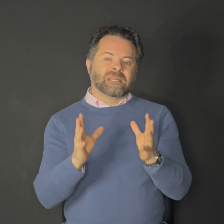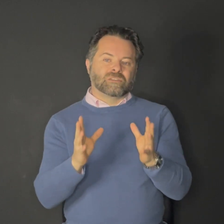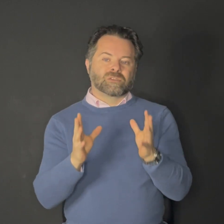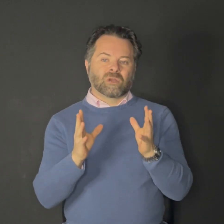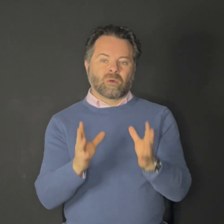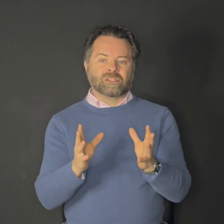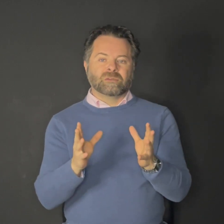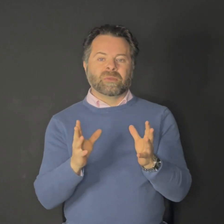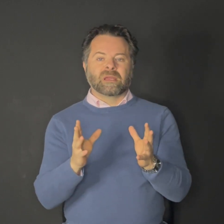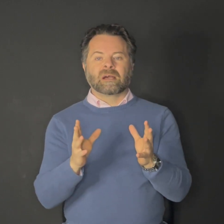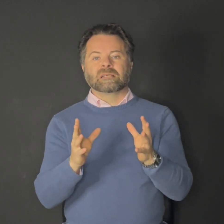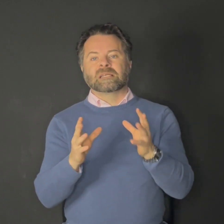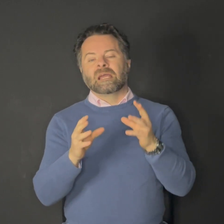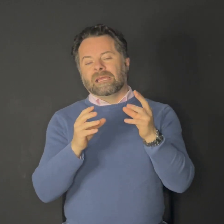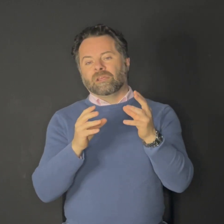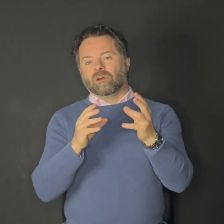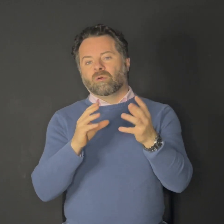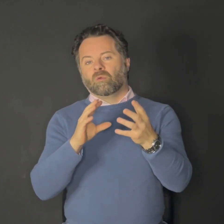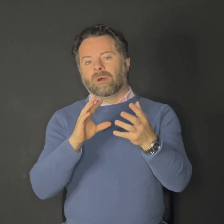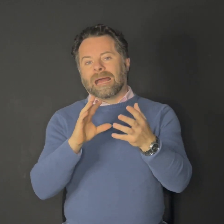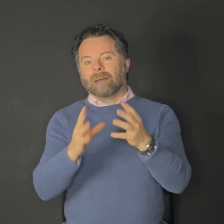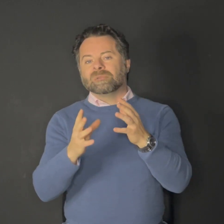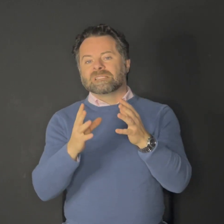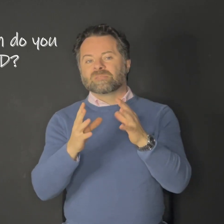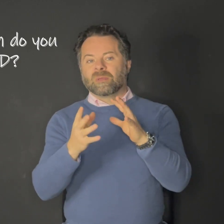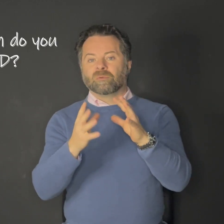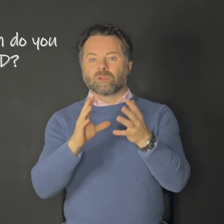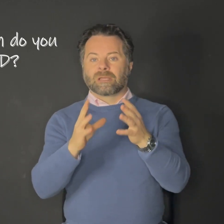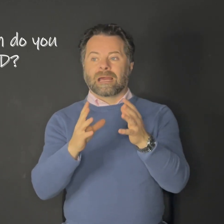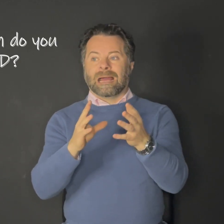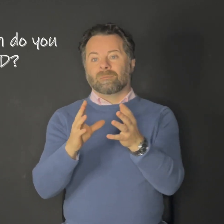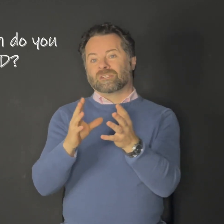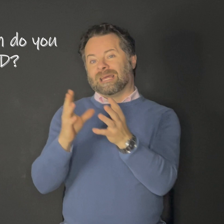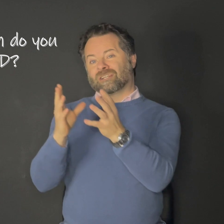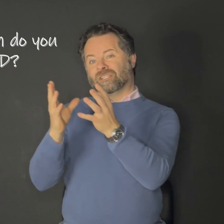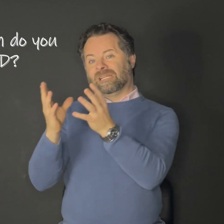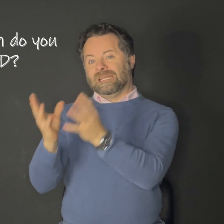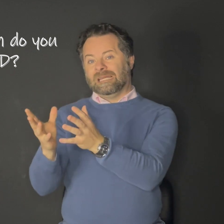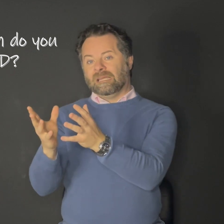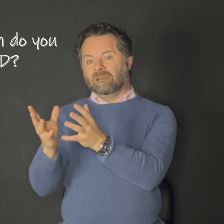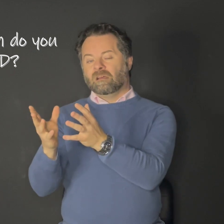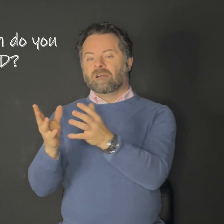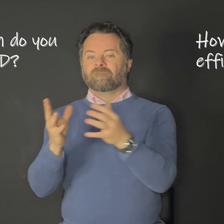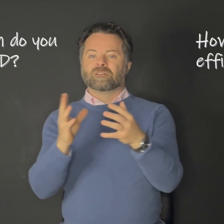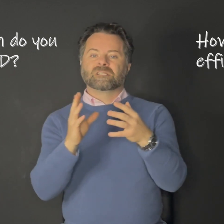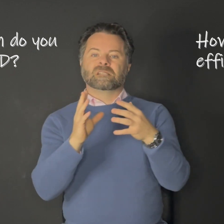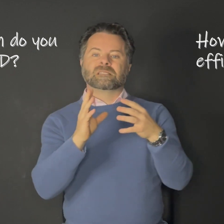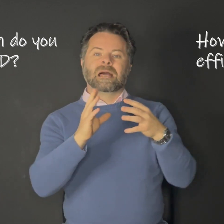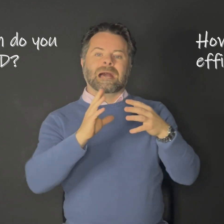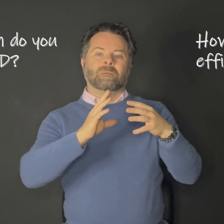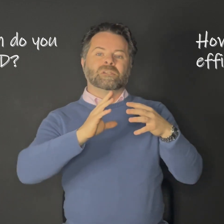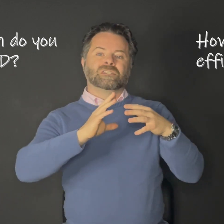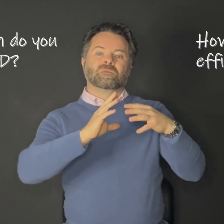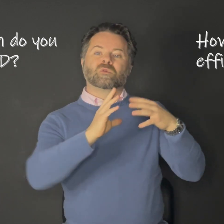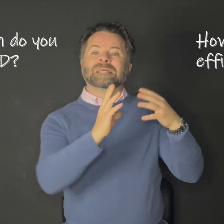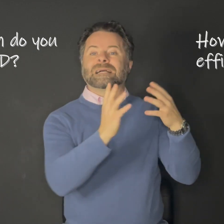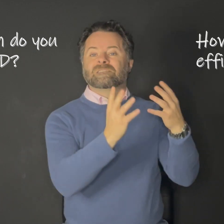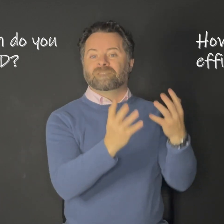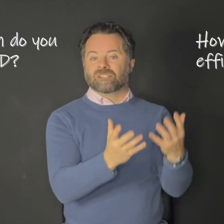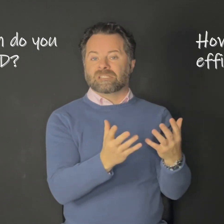interesting question because, you know, what happens is people look at how much they actually need versus how much is the most tax-efficient to